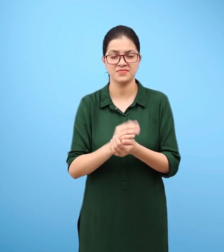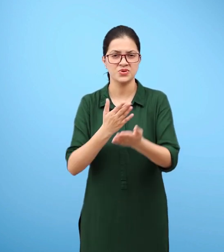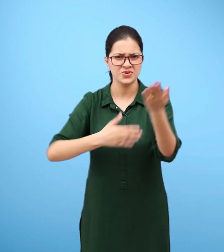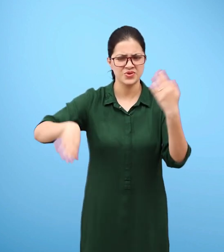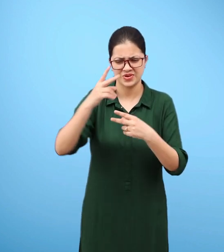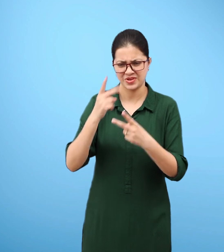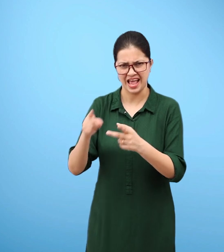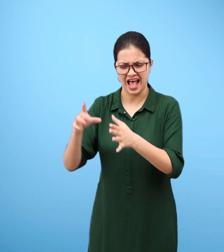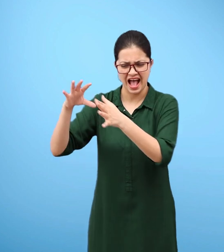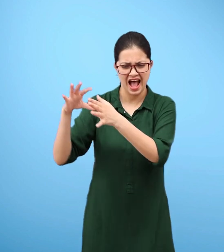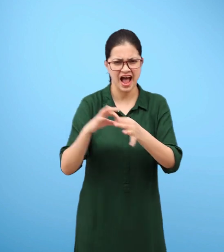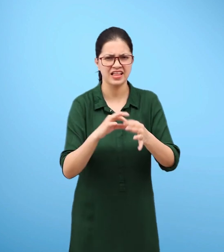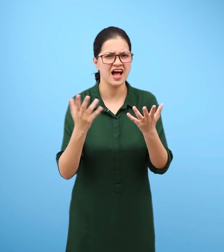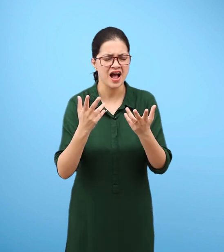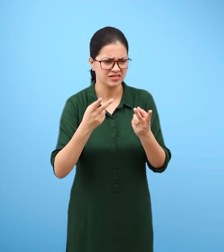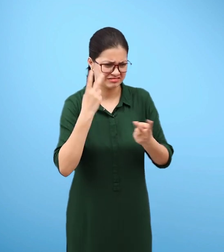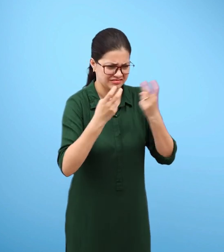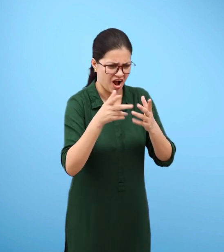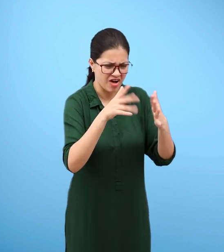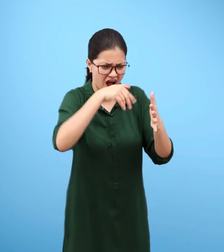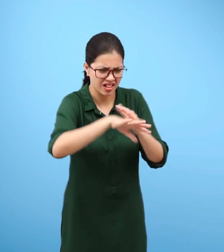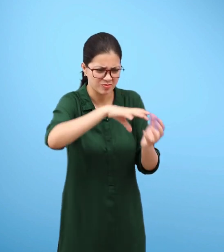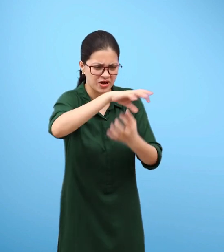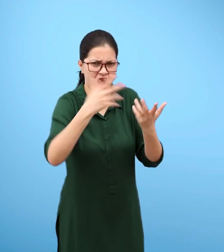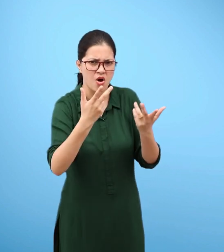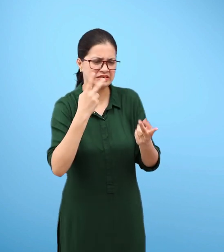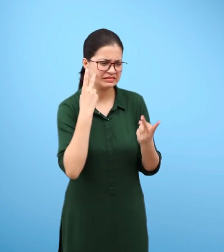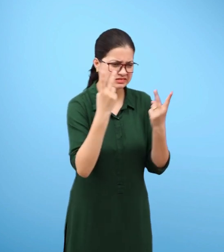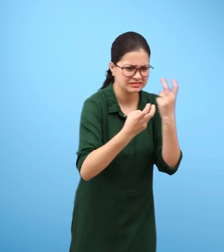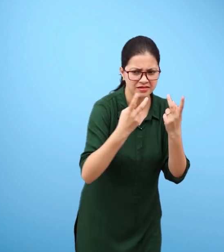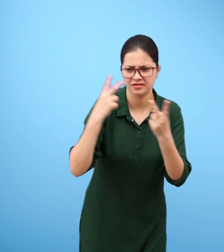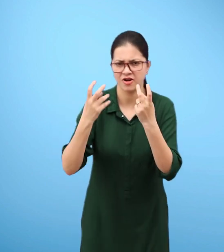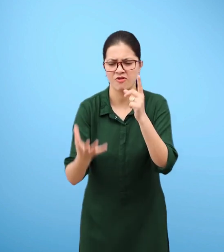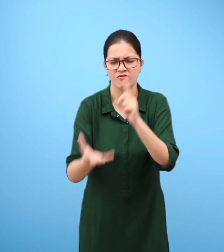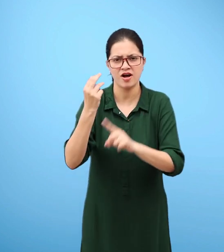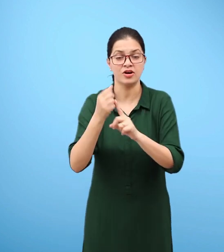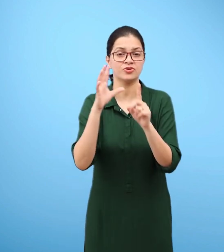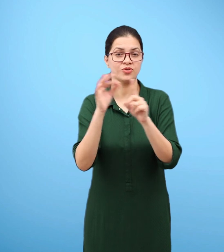Let us find out about some of the major components of this mixture one by one.